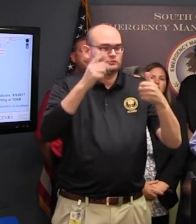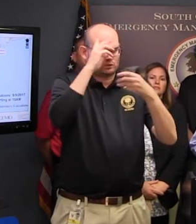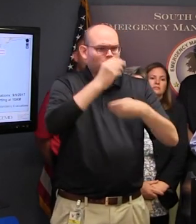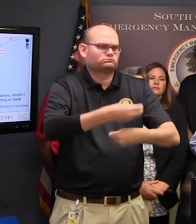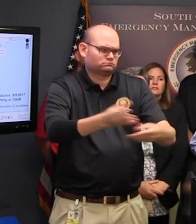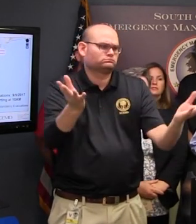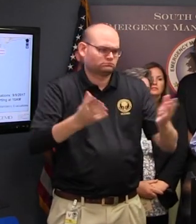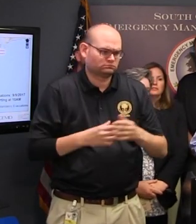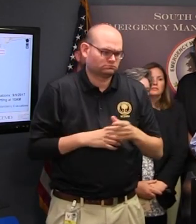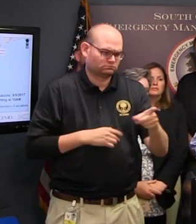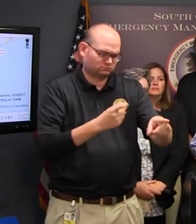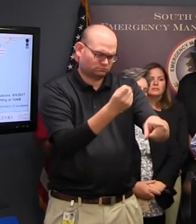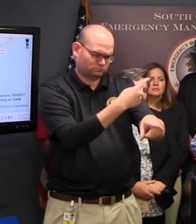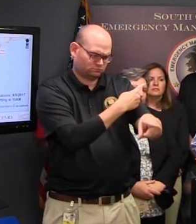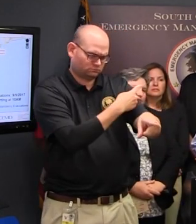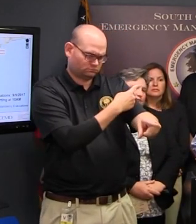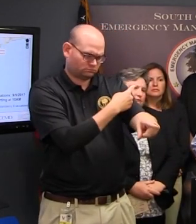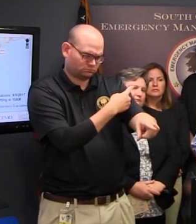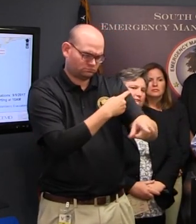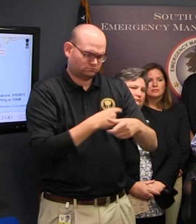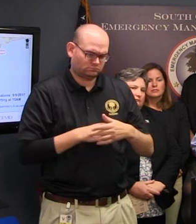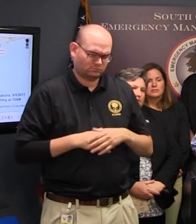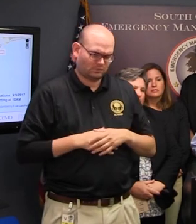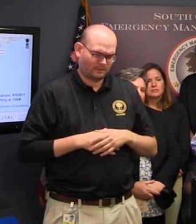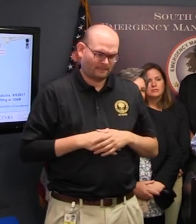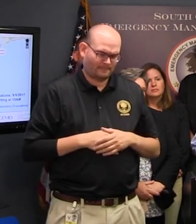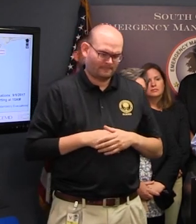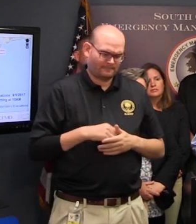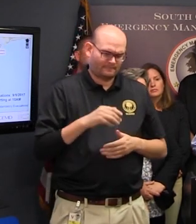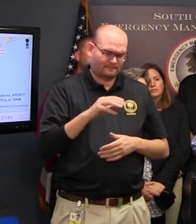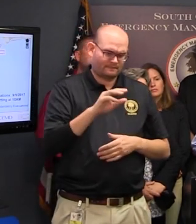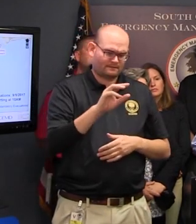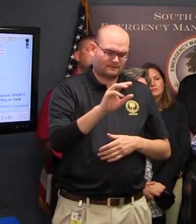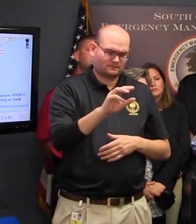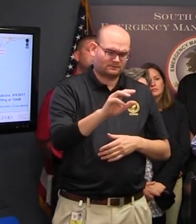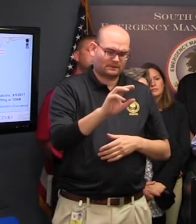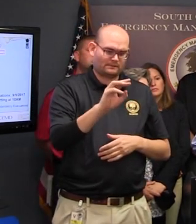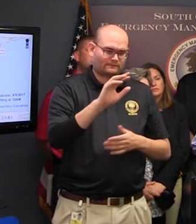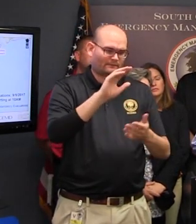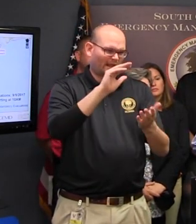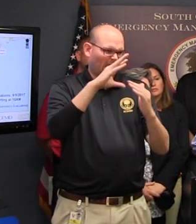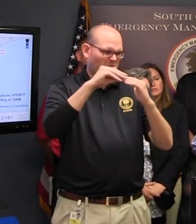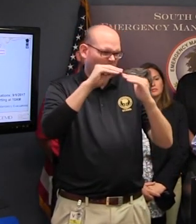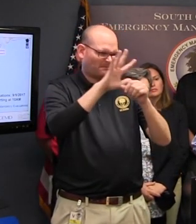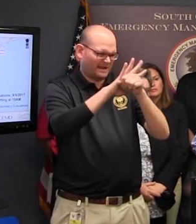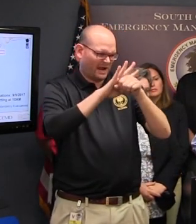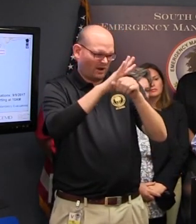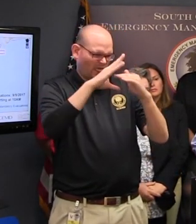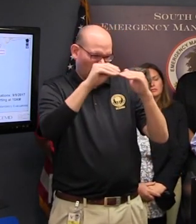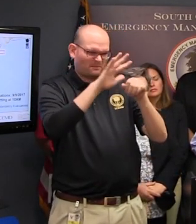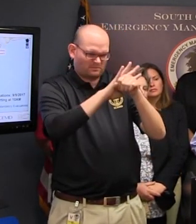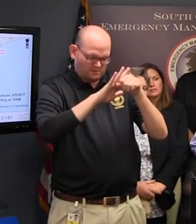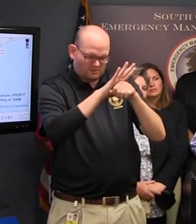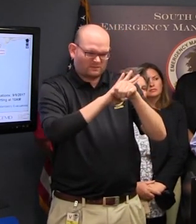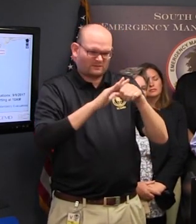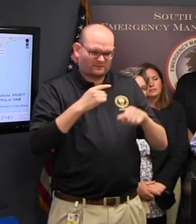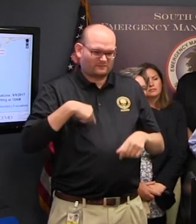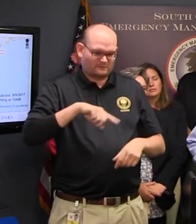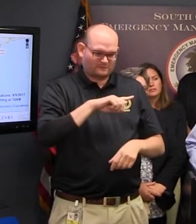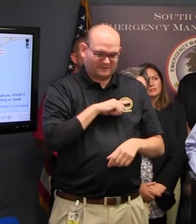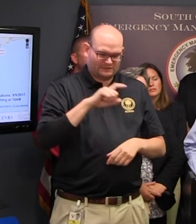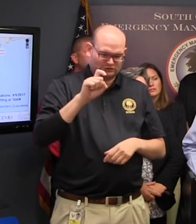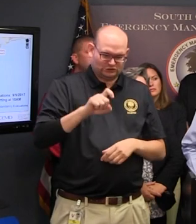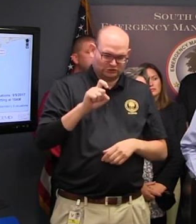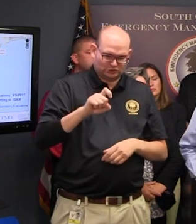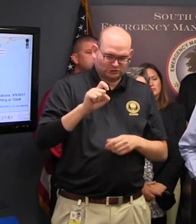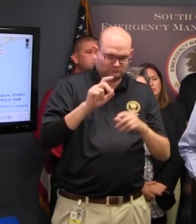Governor, what's the one thing you would tell people in the Midlands to be concerned about Or to look out for Or to be vigilant about? It would be